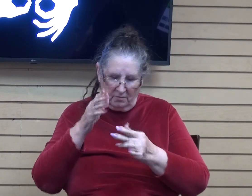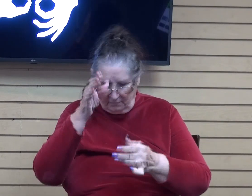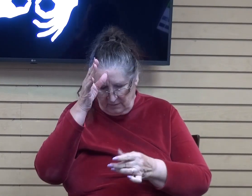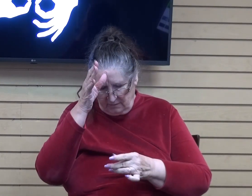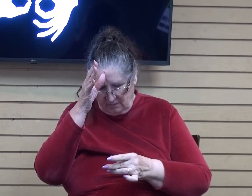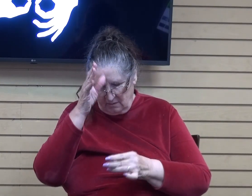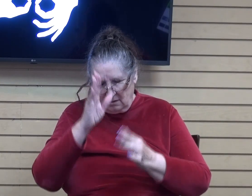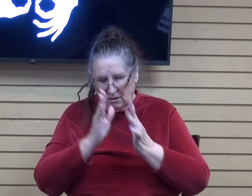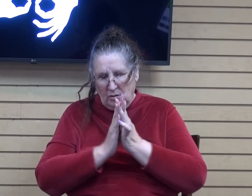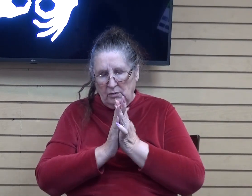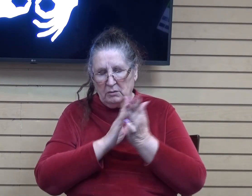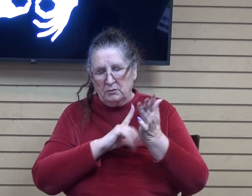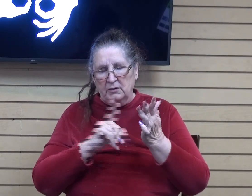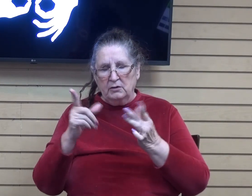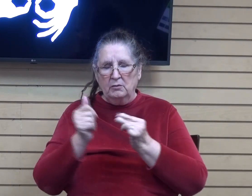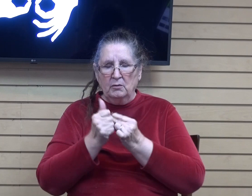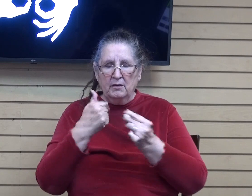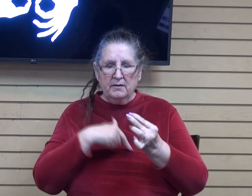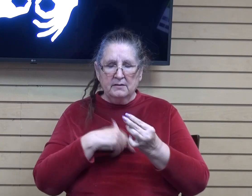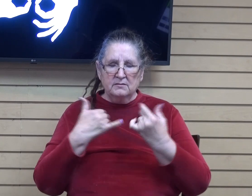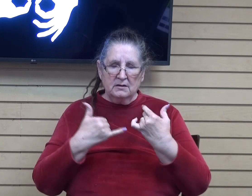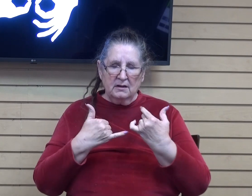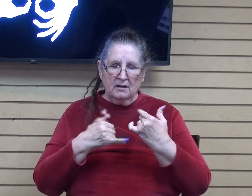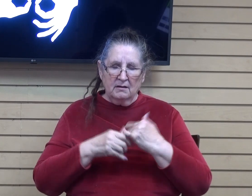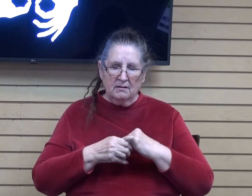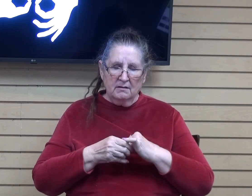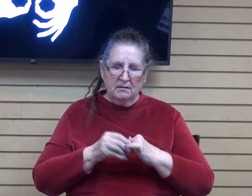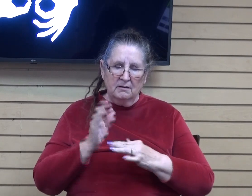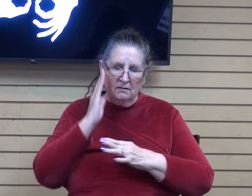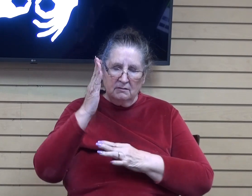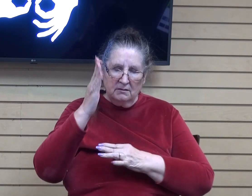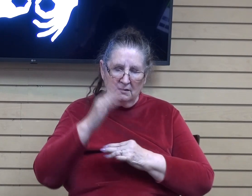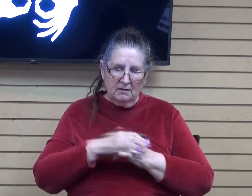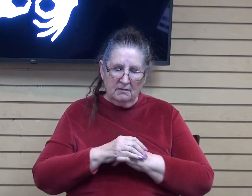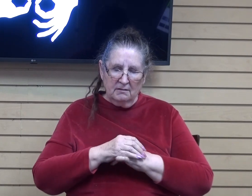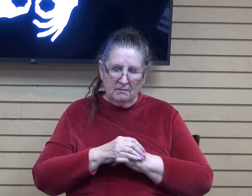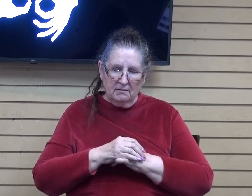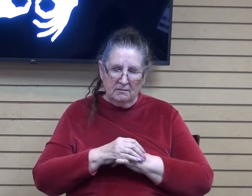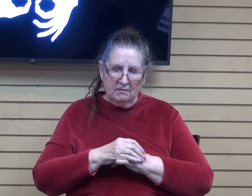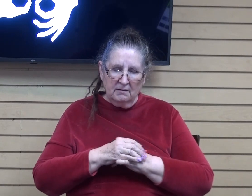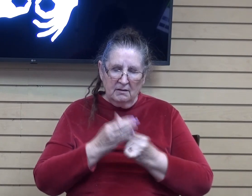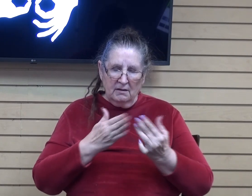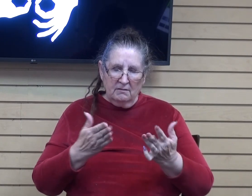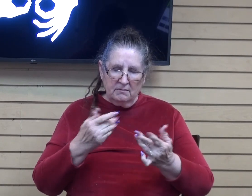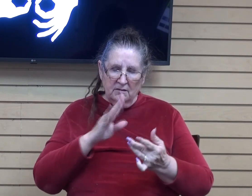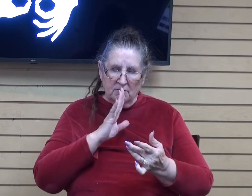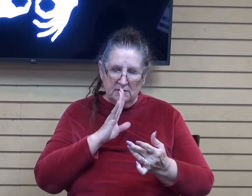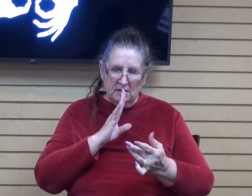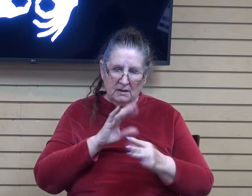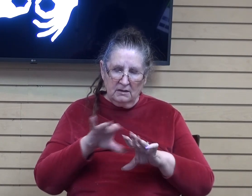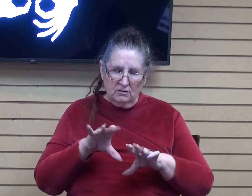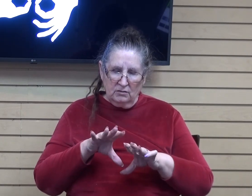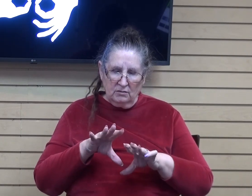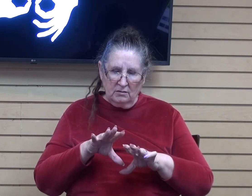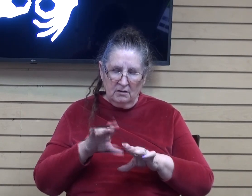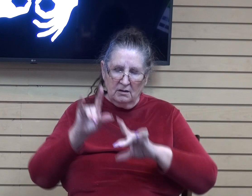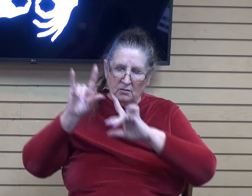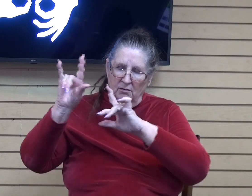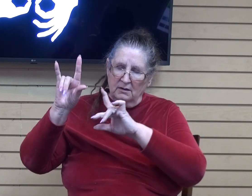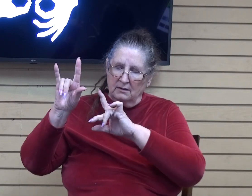lord that you would be with us today tomorrow and in everything that we say and we do we love you lord in jesus